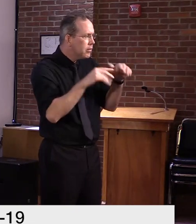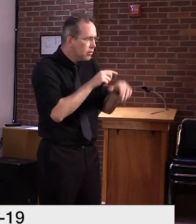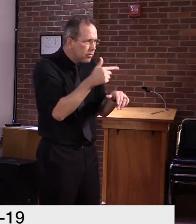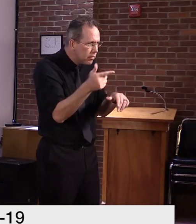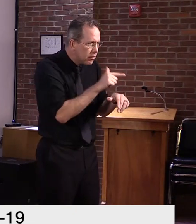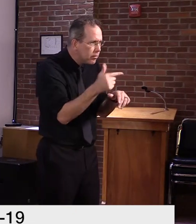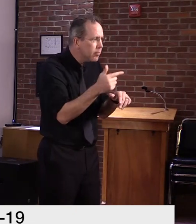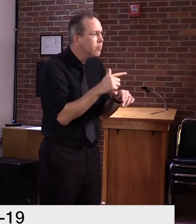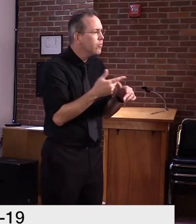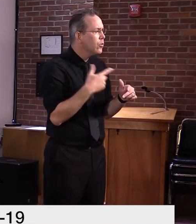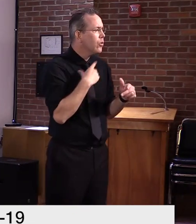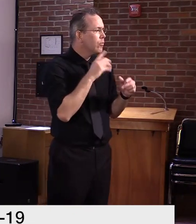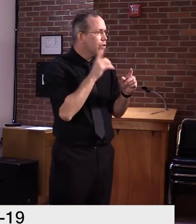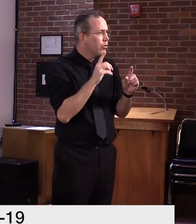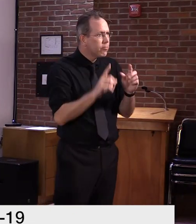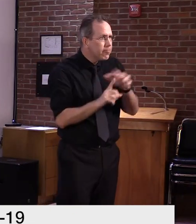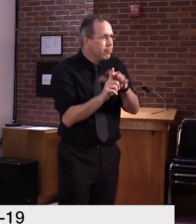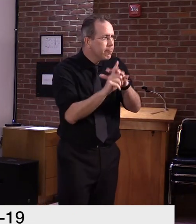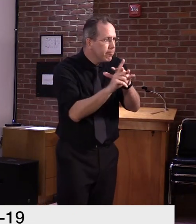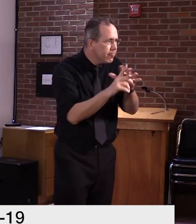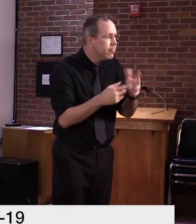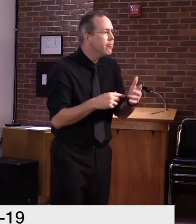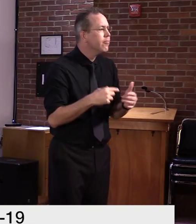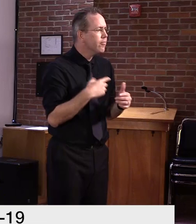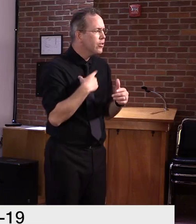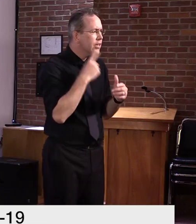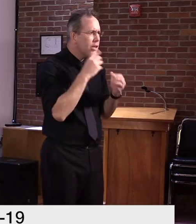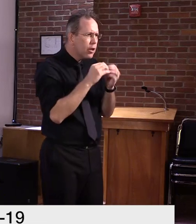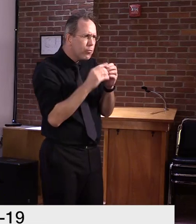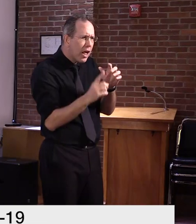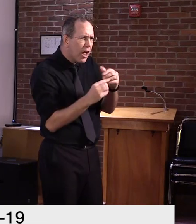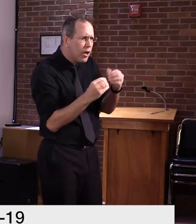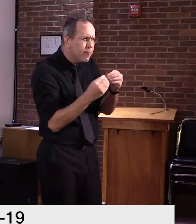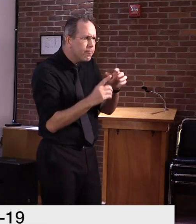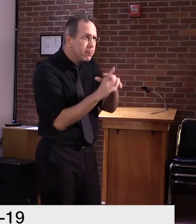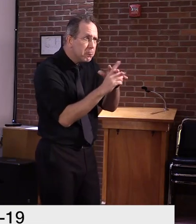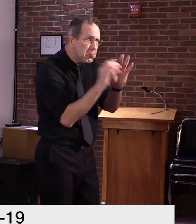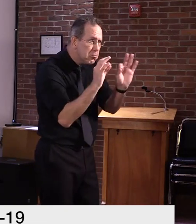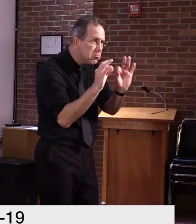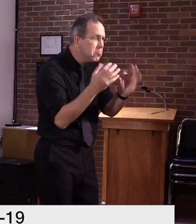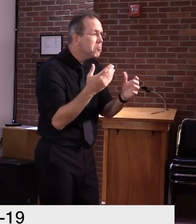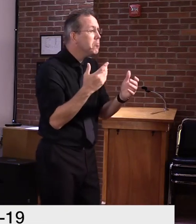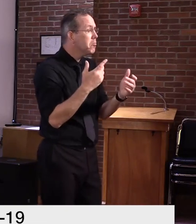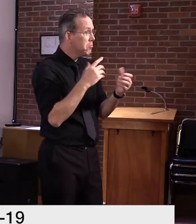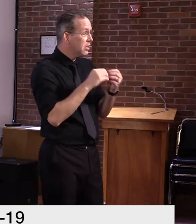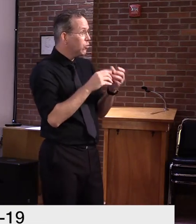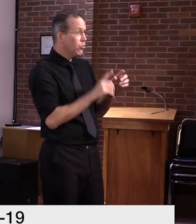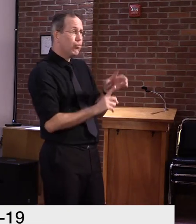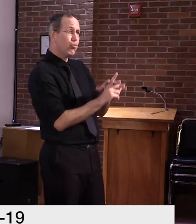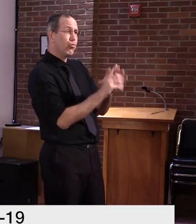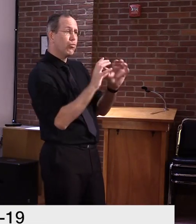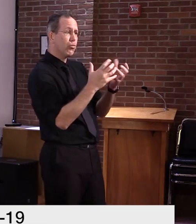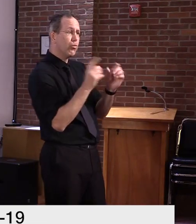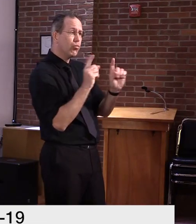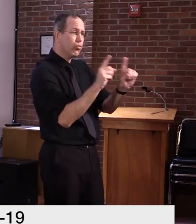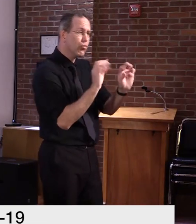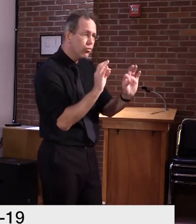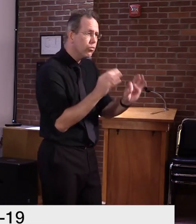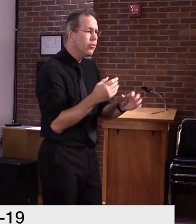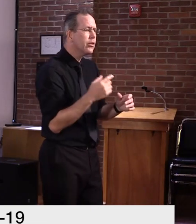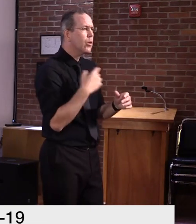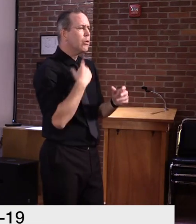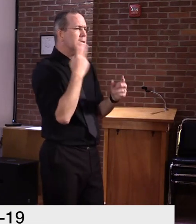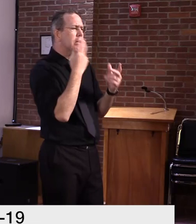data on that. Um, but there's going to be, I suspect a conversation around asynchronous and synchronous learning, meaning to what